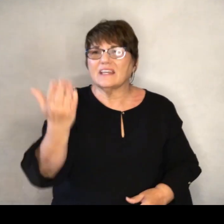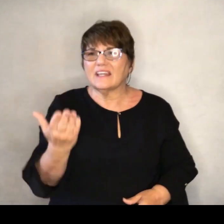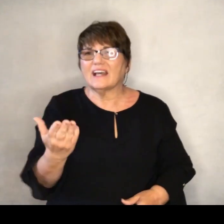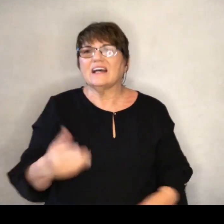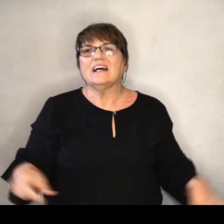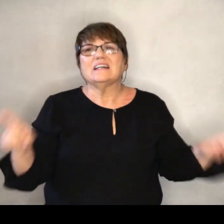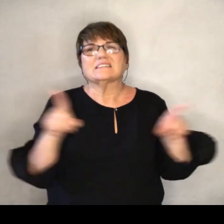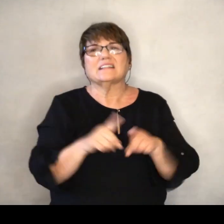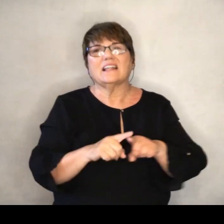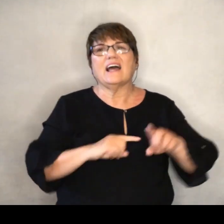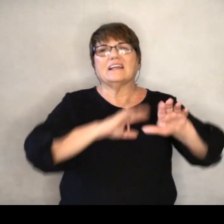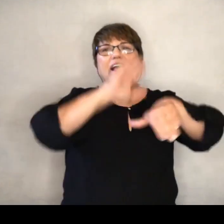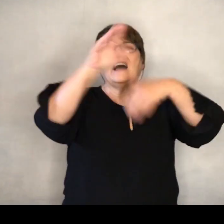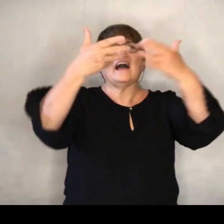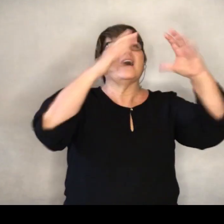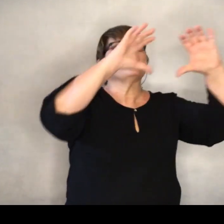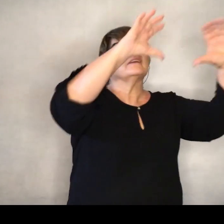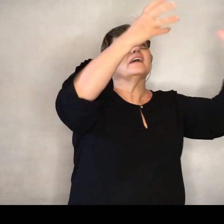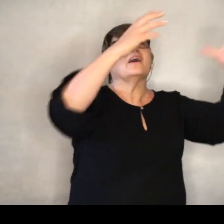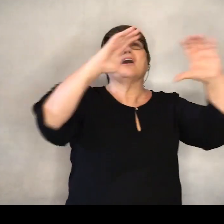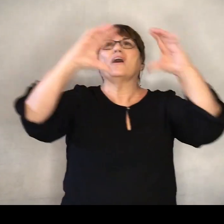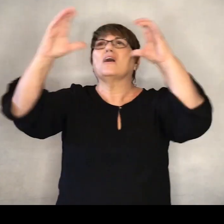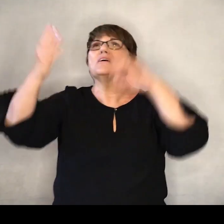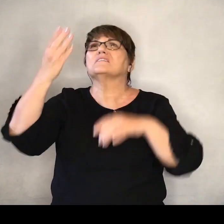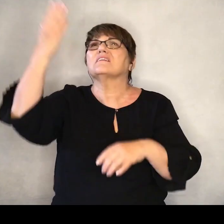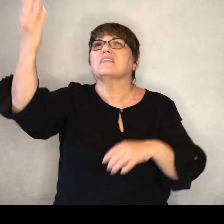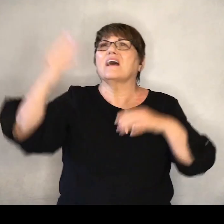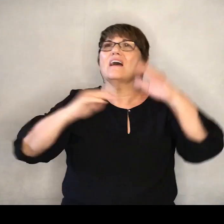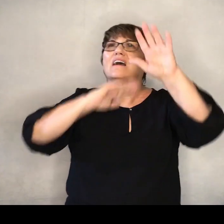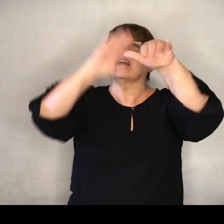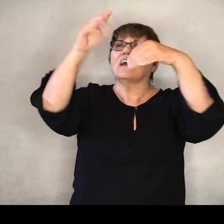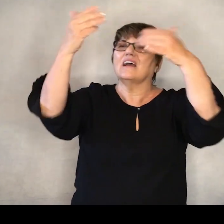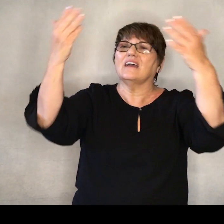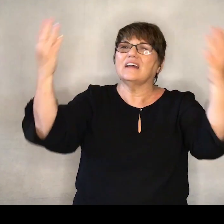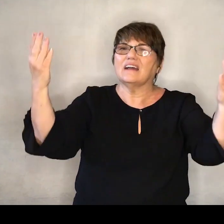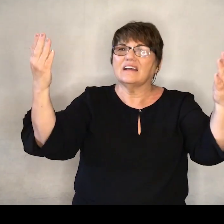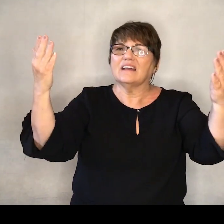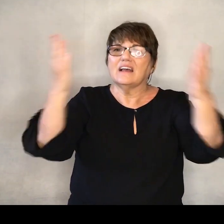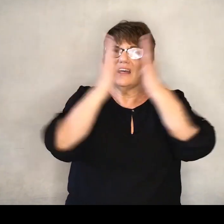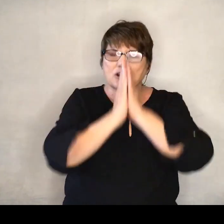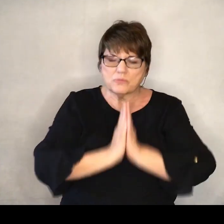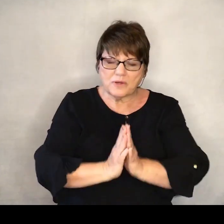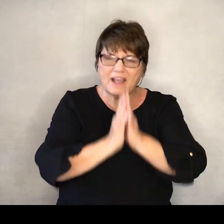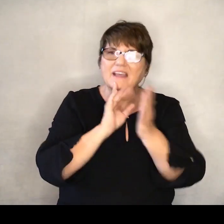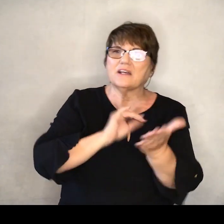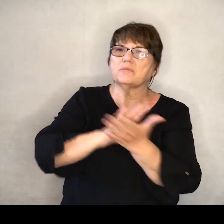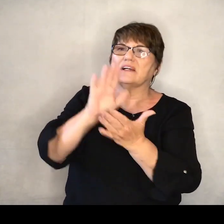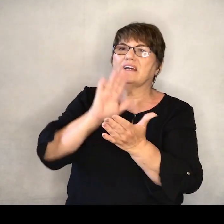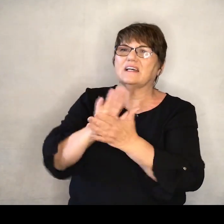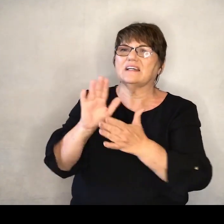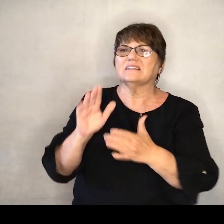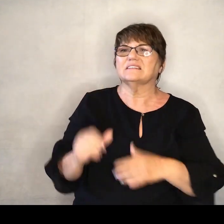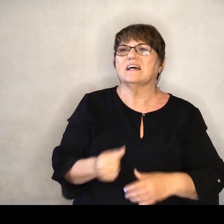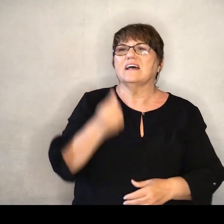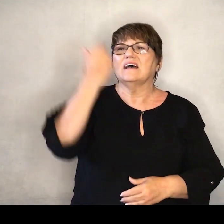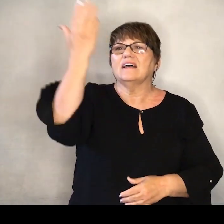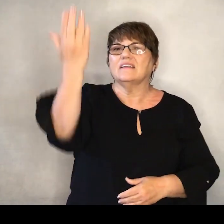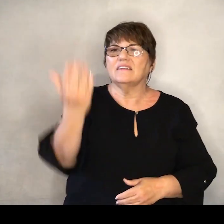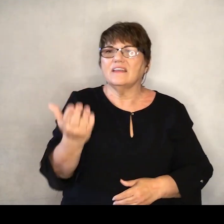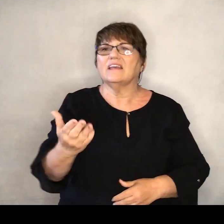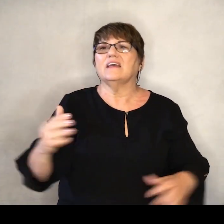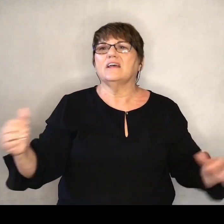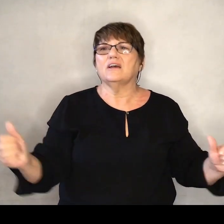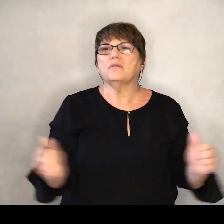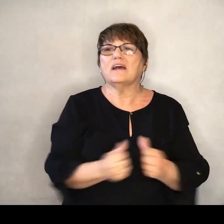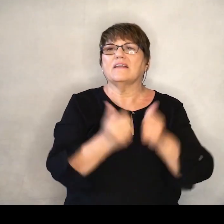thee as thy hosts above Pray and praise thee without ceasing